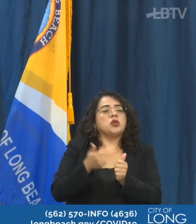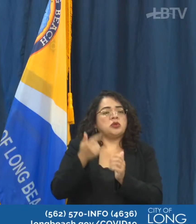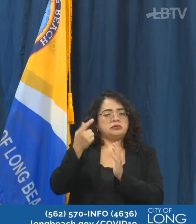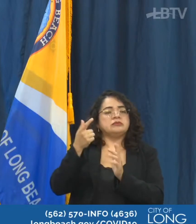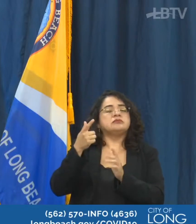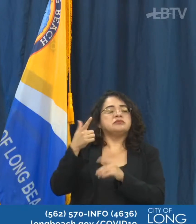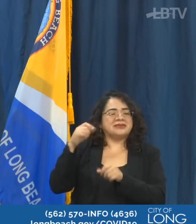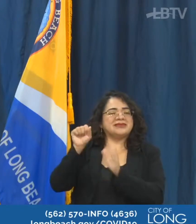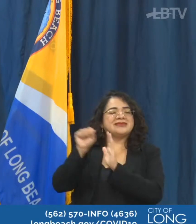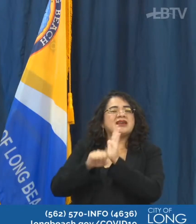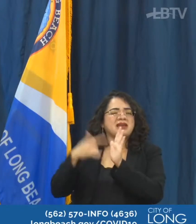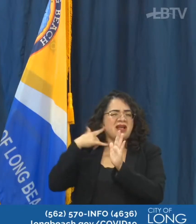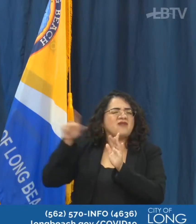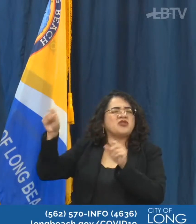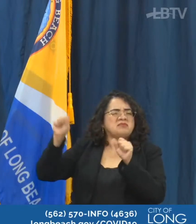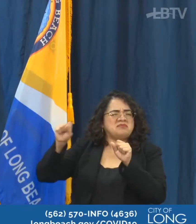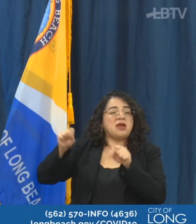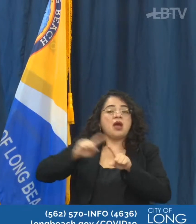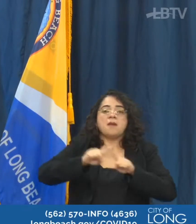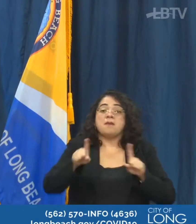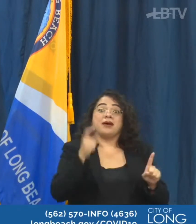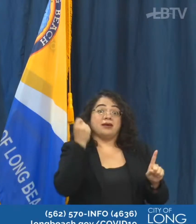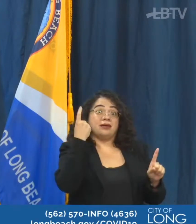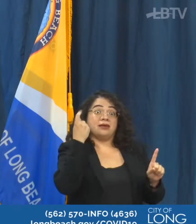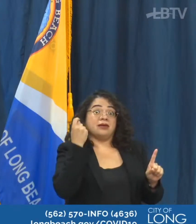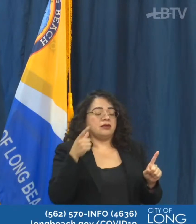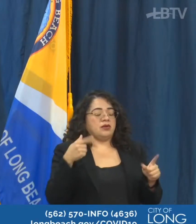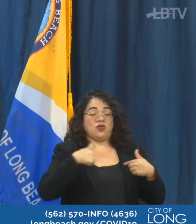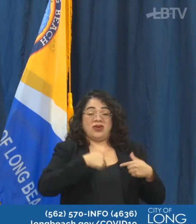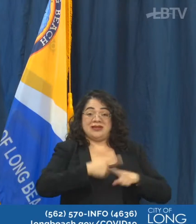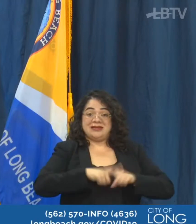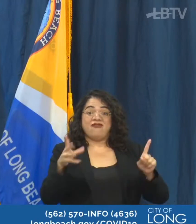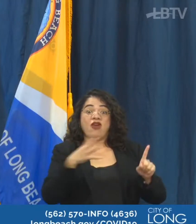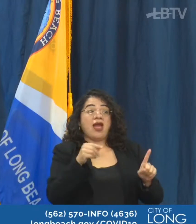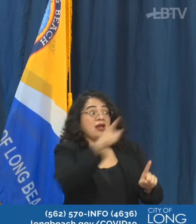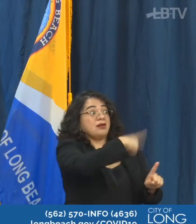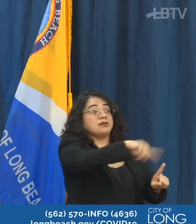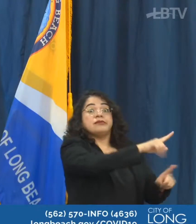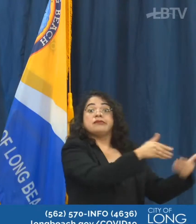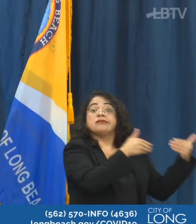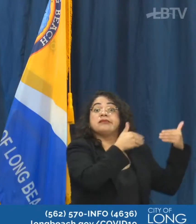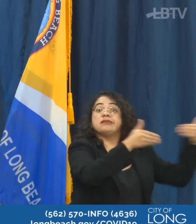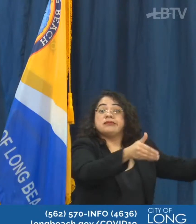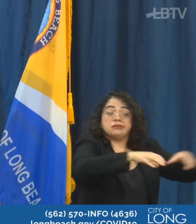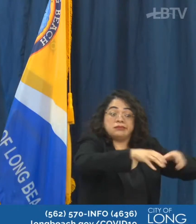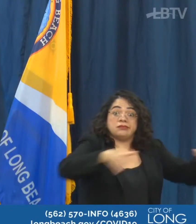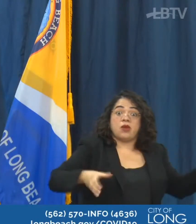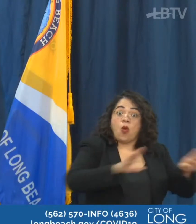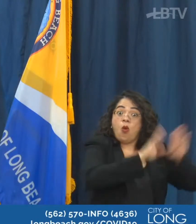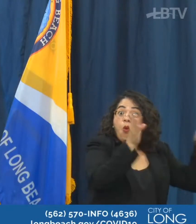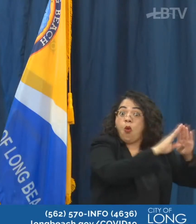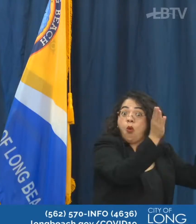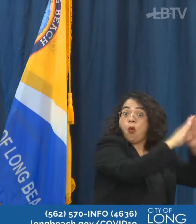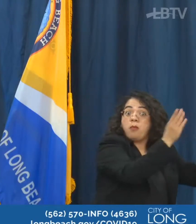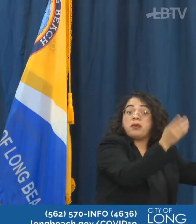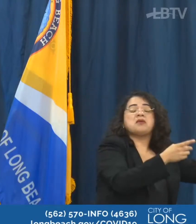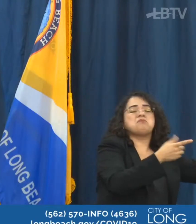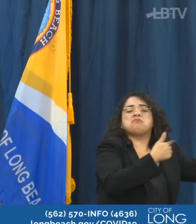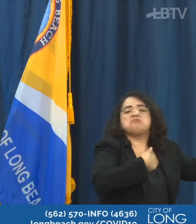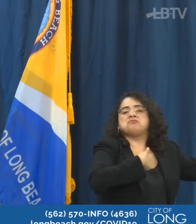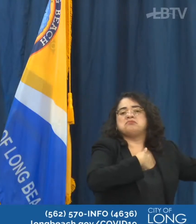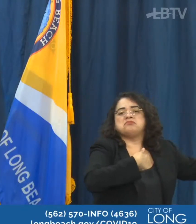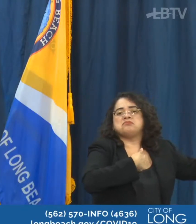our bars across the city of Long Beach, including our wineries and our tasting rooms, can begin to reopen safely.